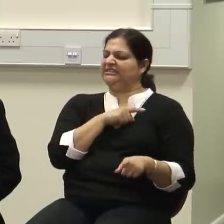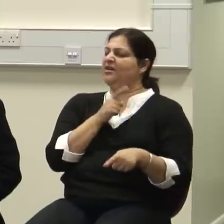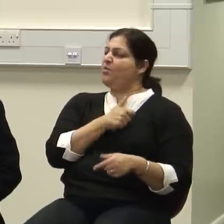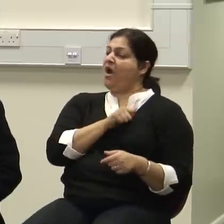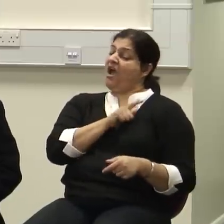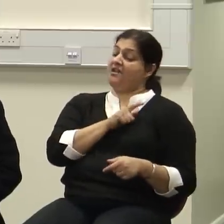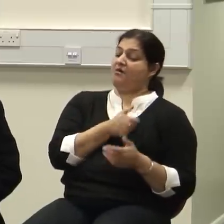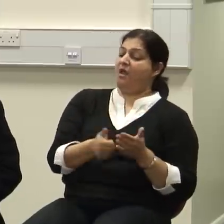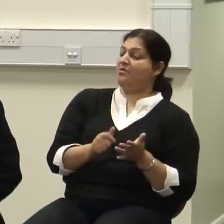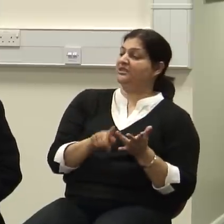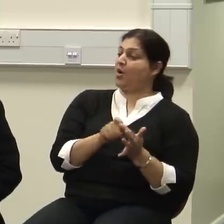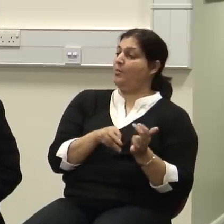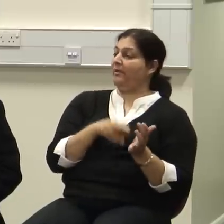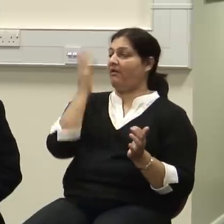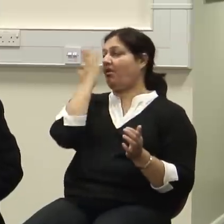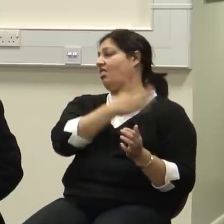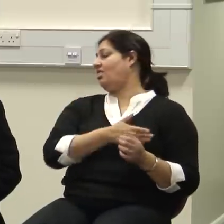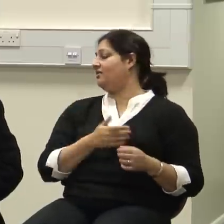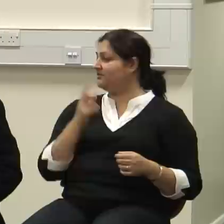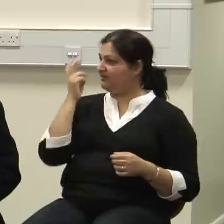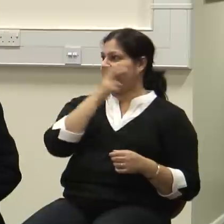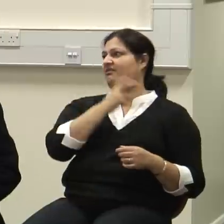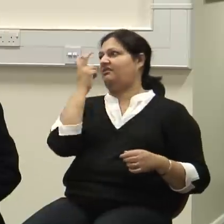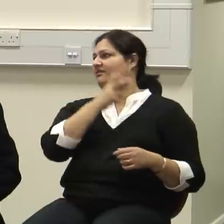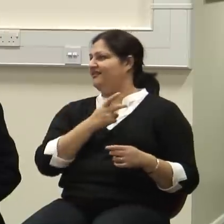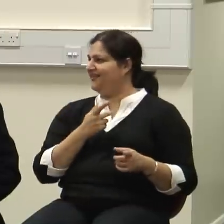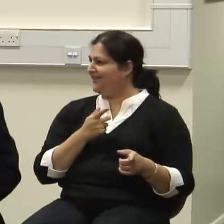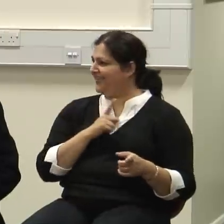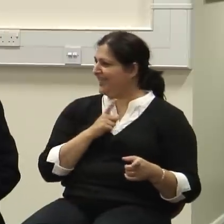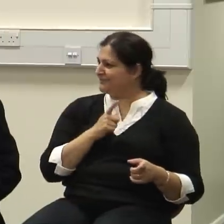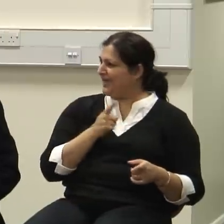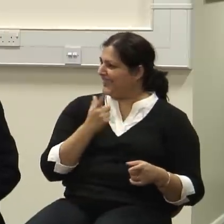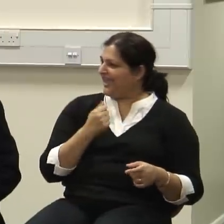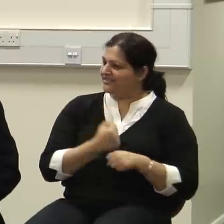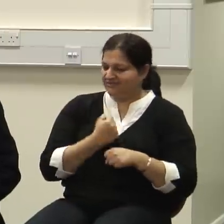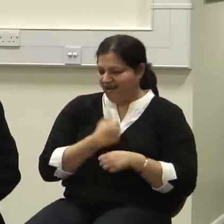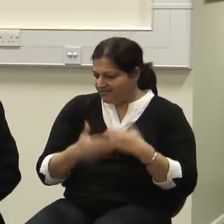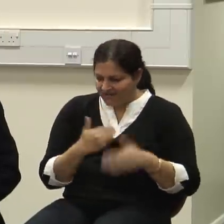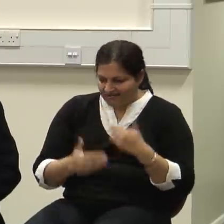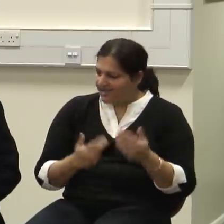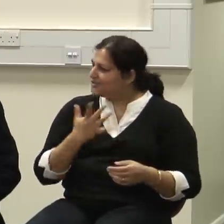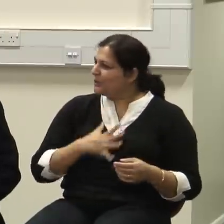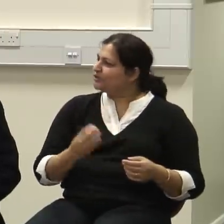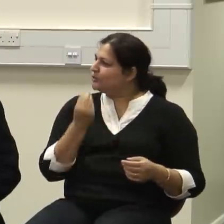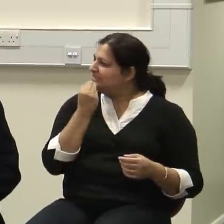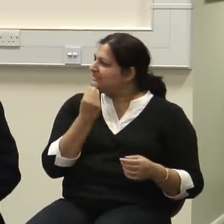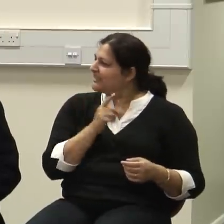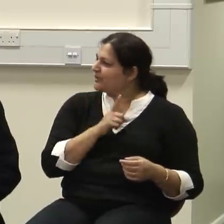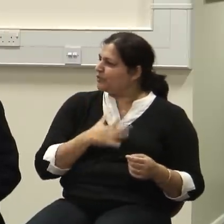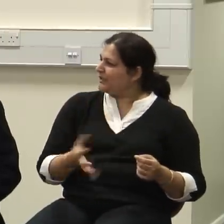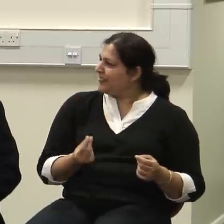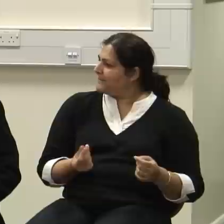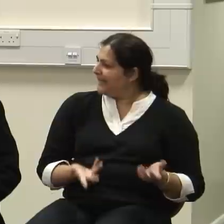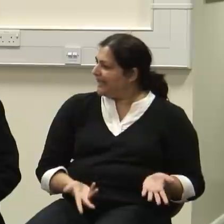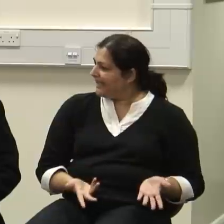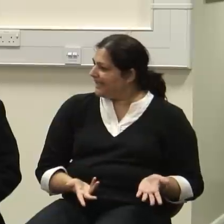very popular. It introduced the Chinese Exclusion Act. See, this is intimately tied to